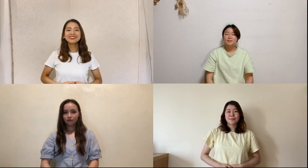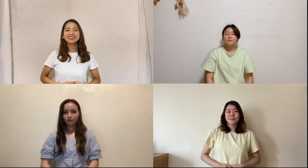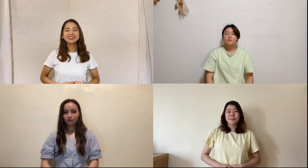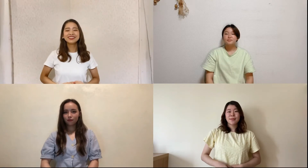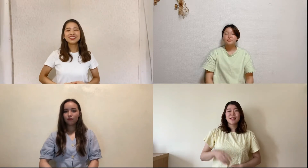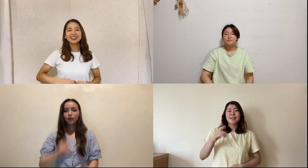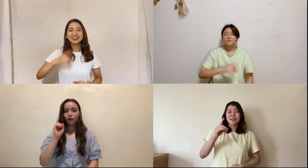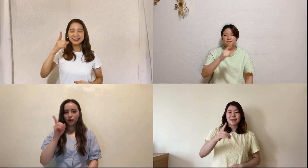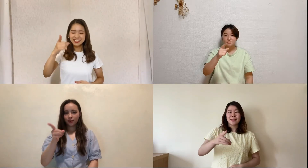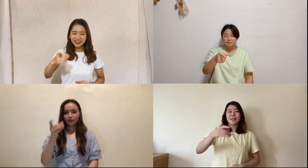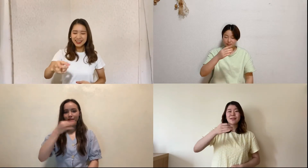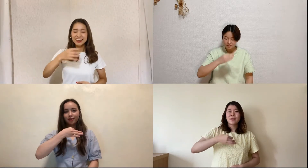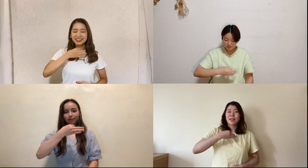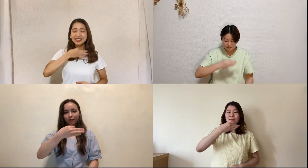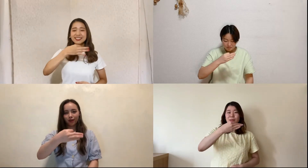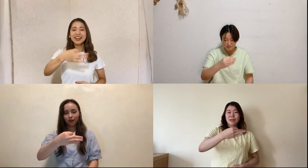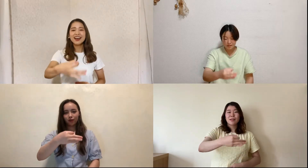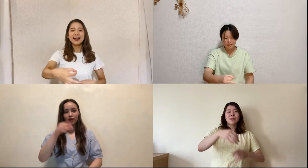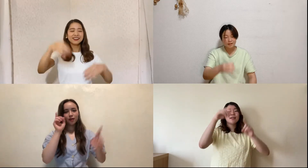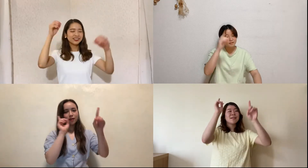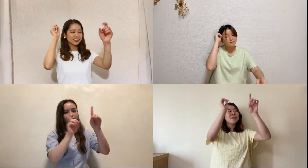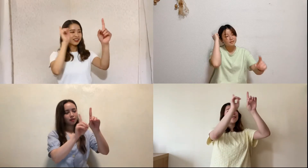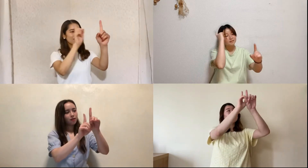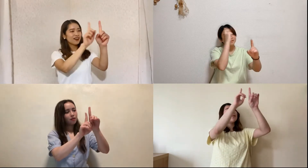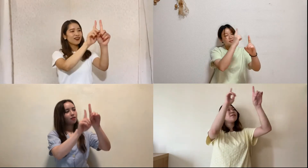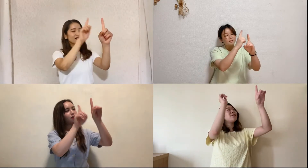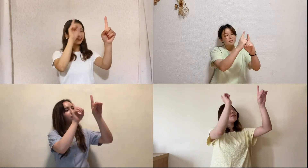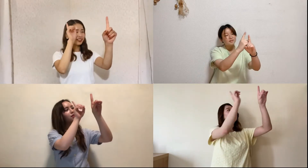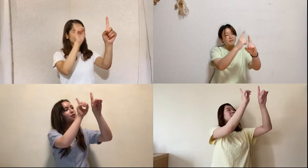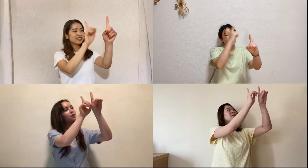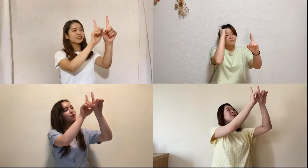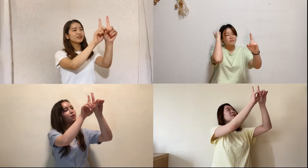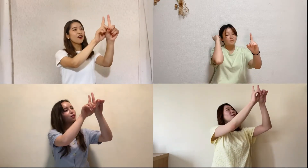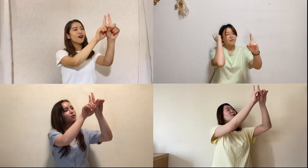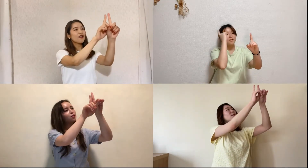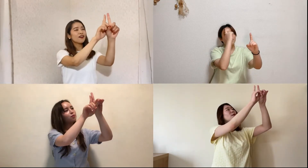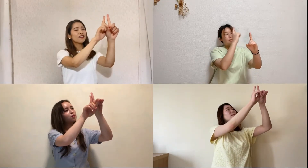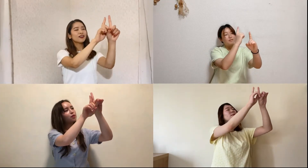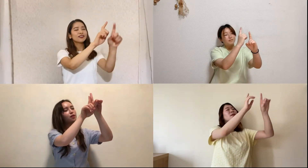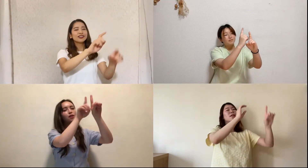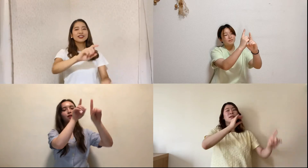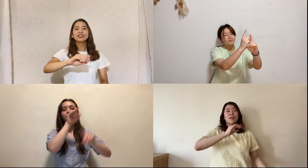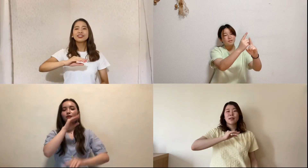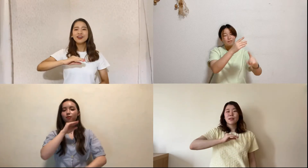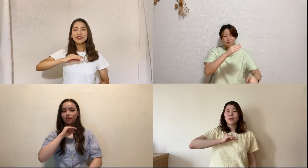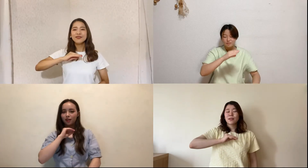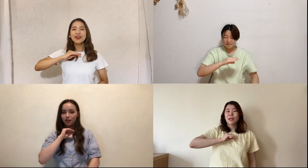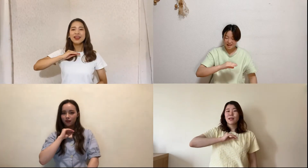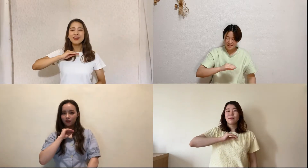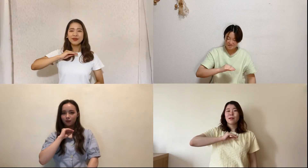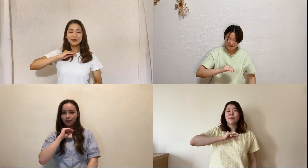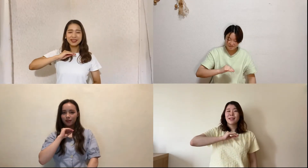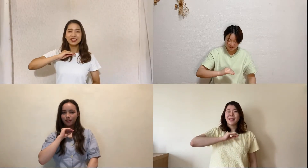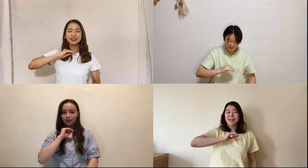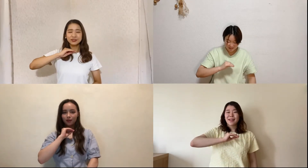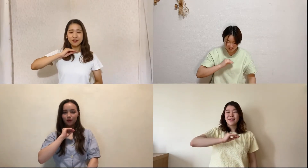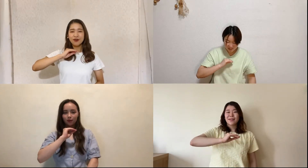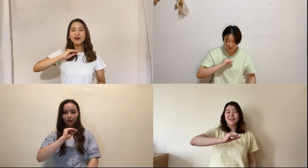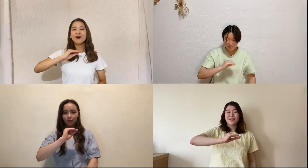So hear Him now He's calling you home You will never be alone